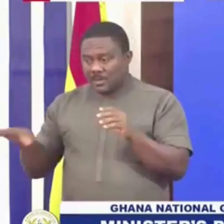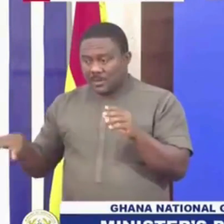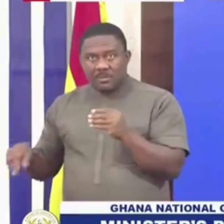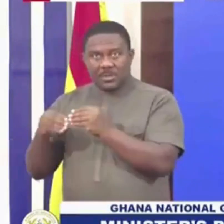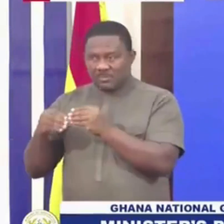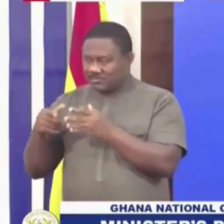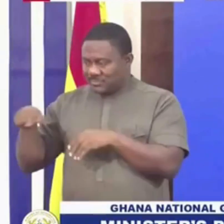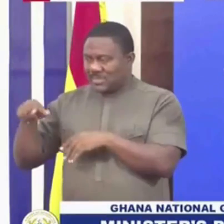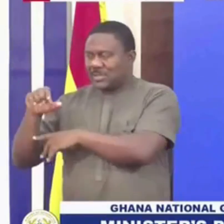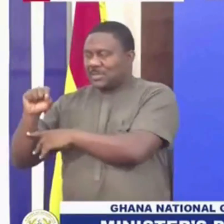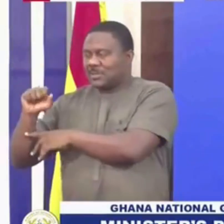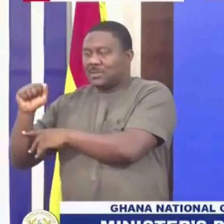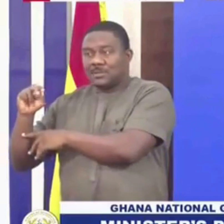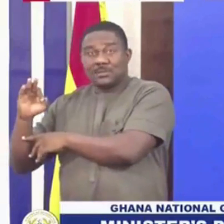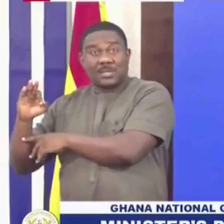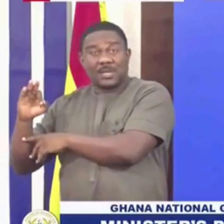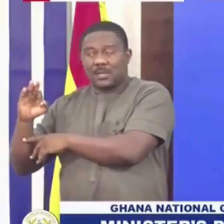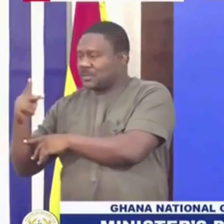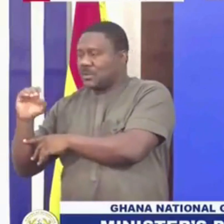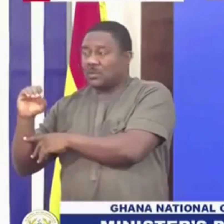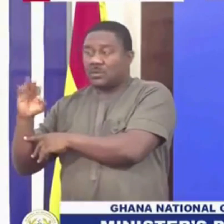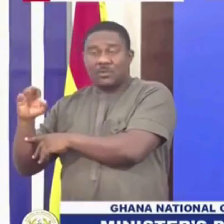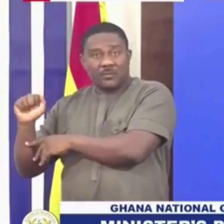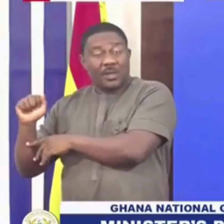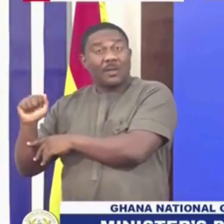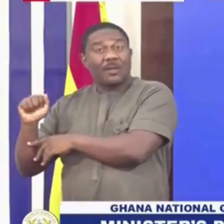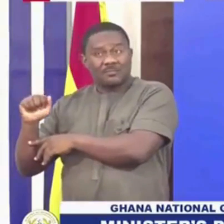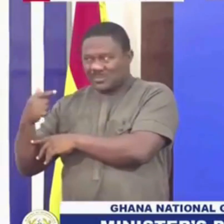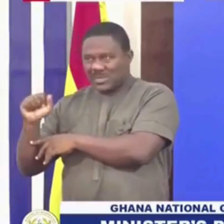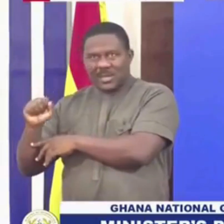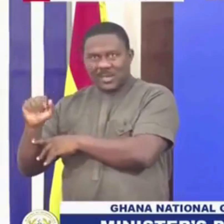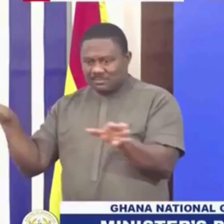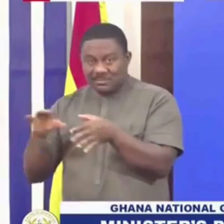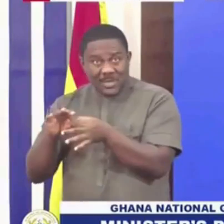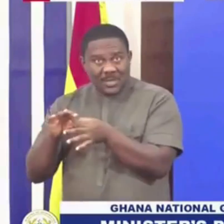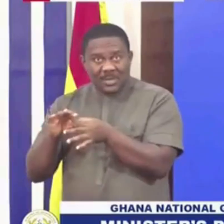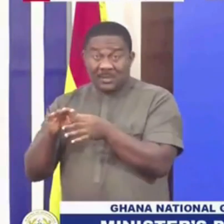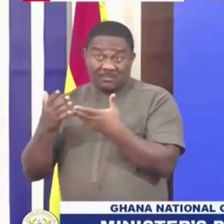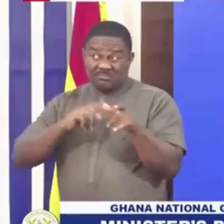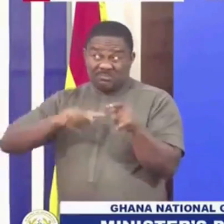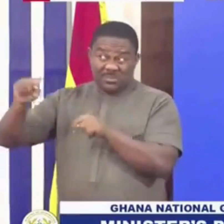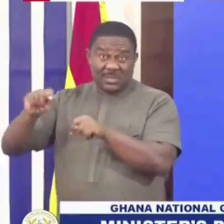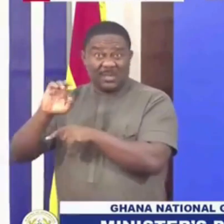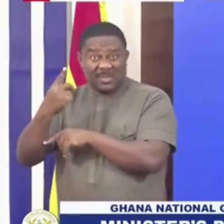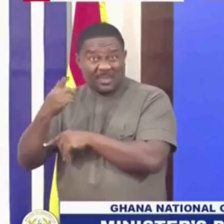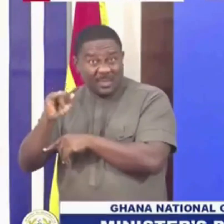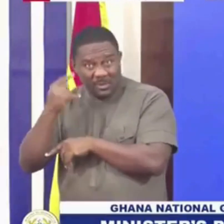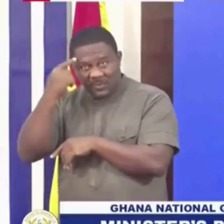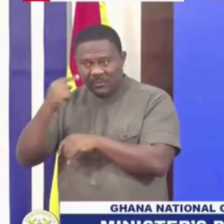Sankofa fields. Then it goes eastward towards Takradi for power generation. And some also goes to